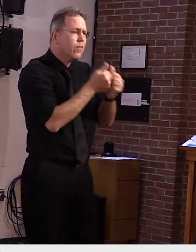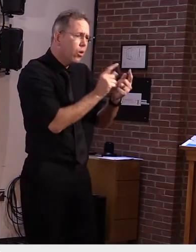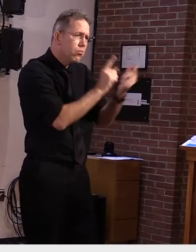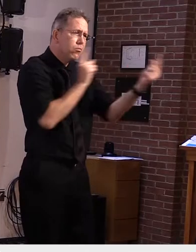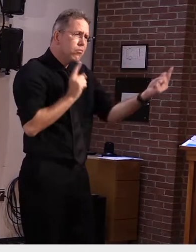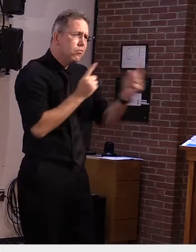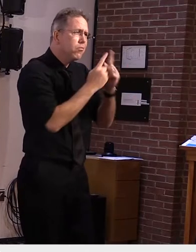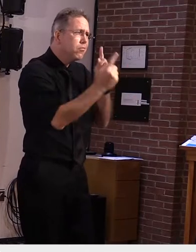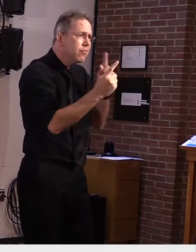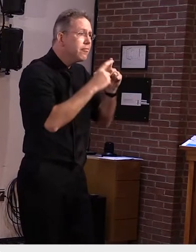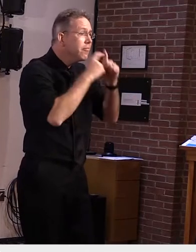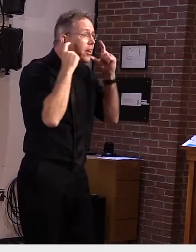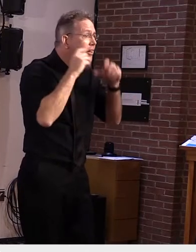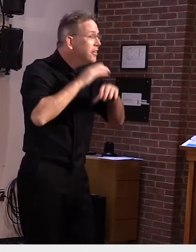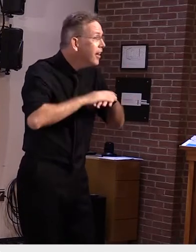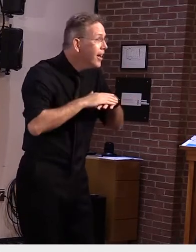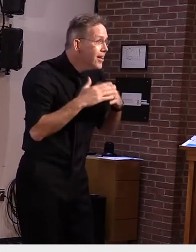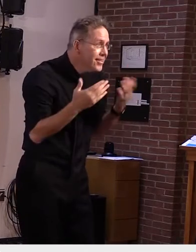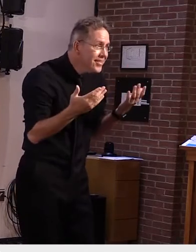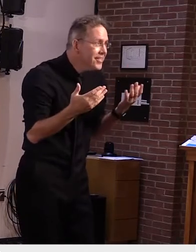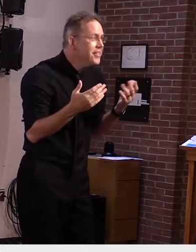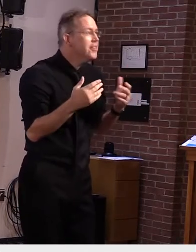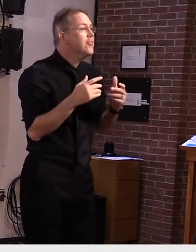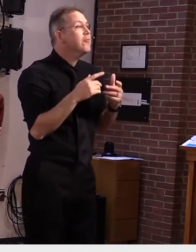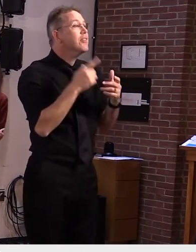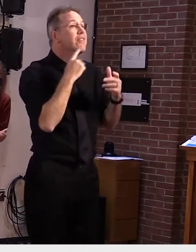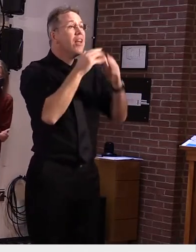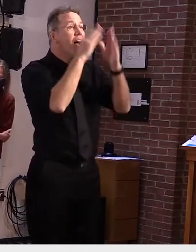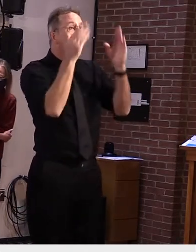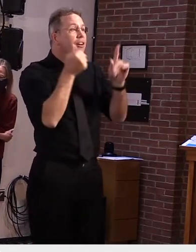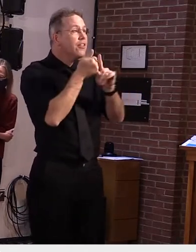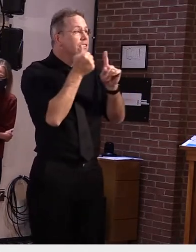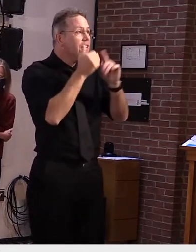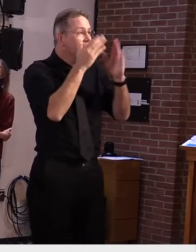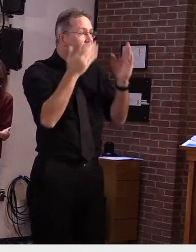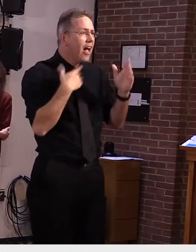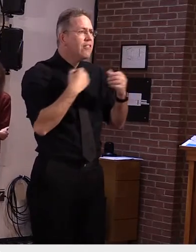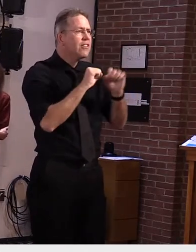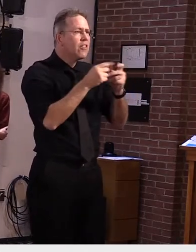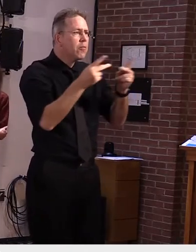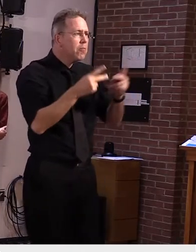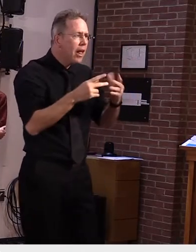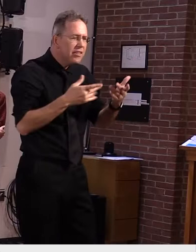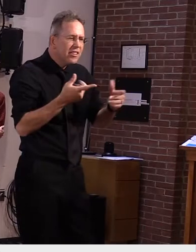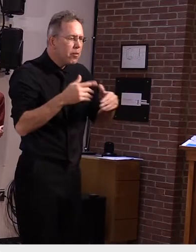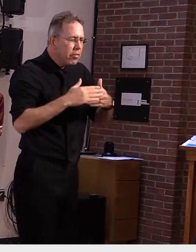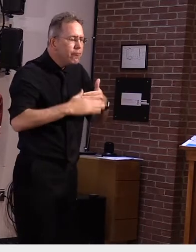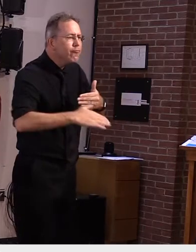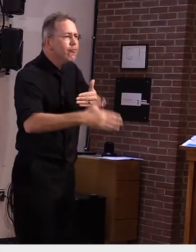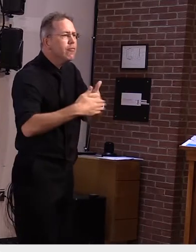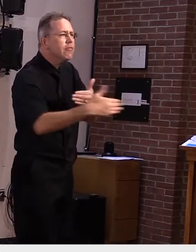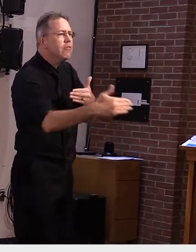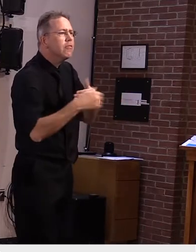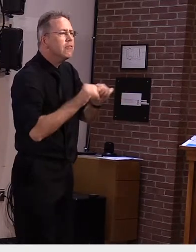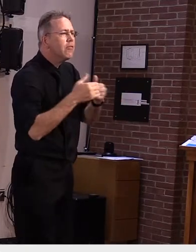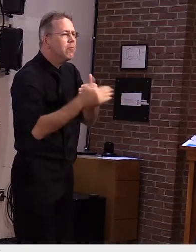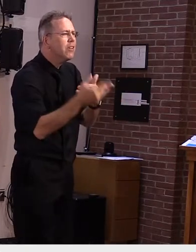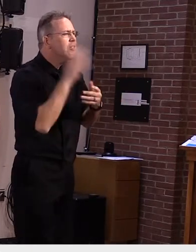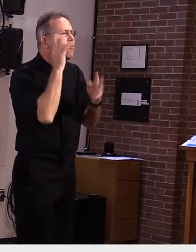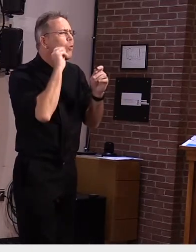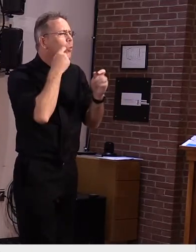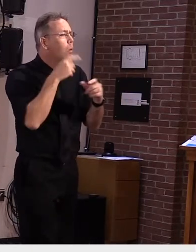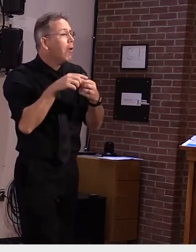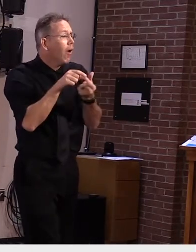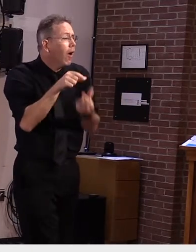about how to distribute uh some of the candy and so forth uh on these visits uh everybody would be okay especially because it's